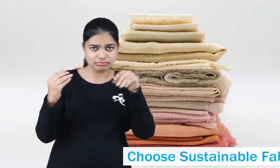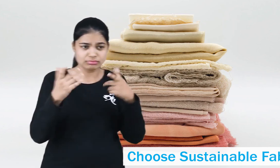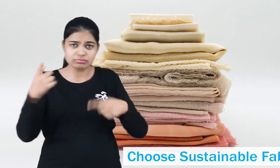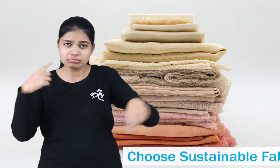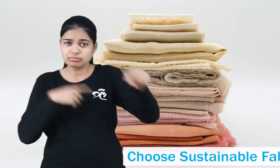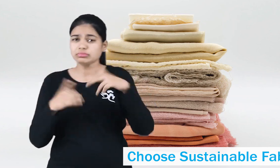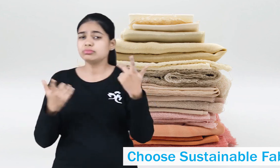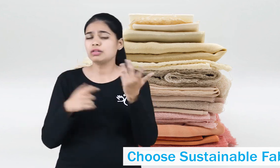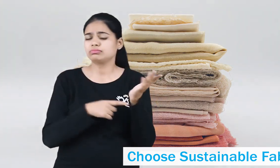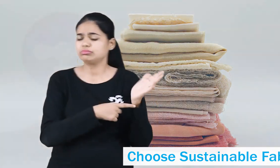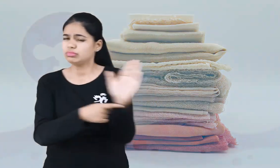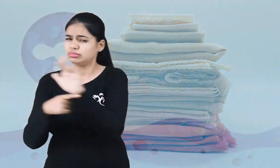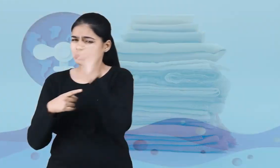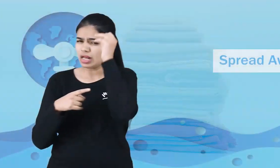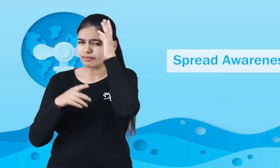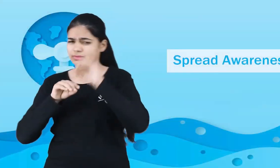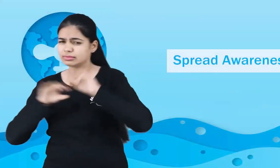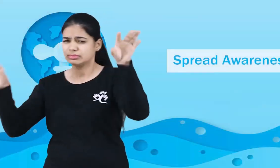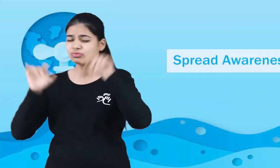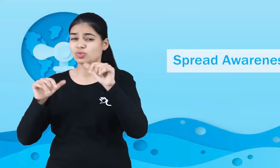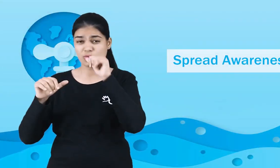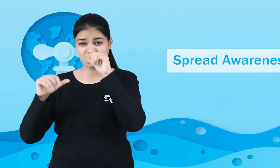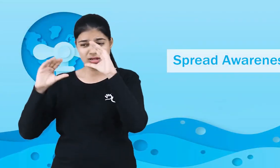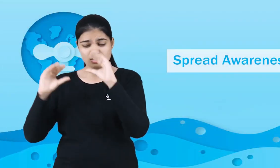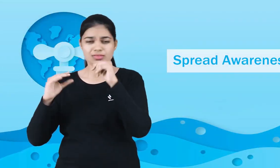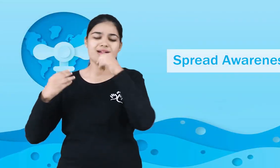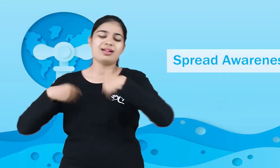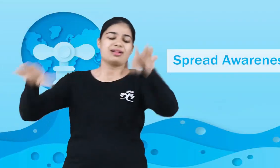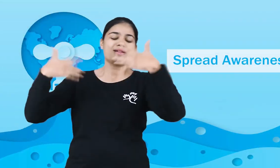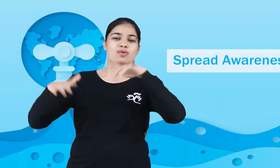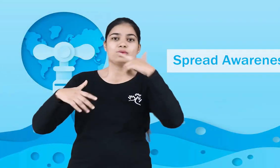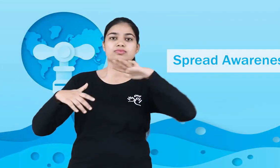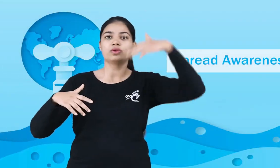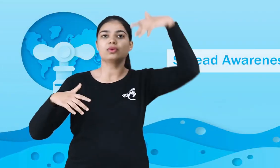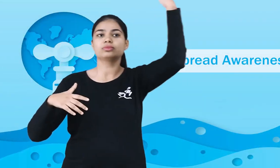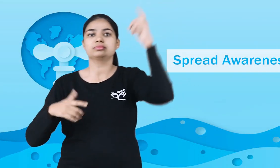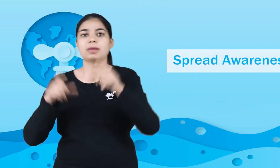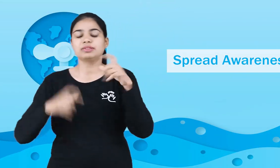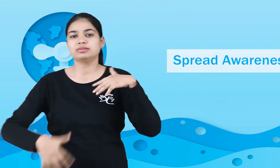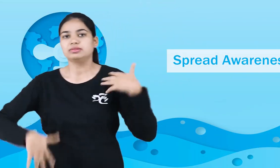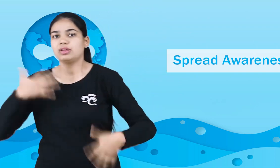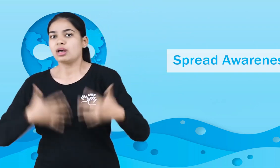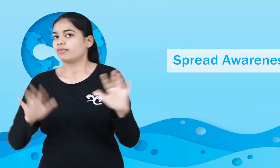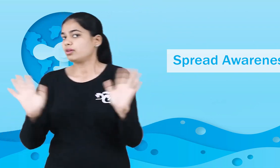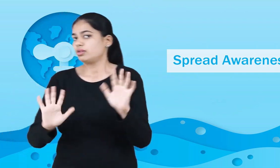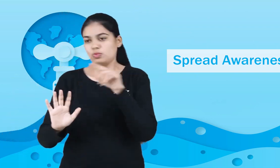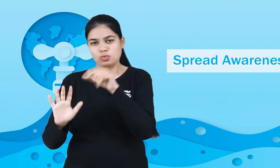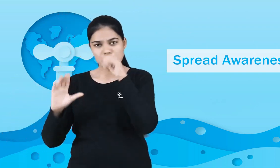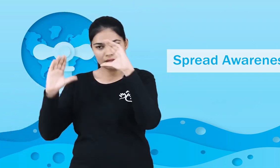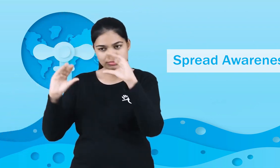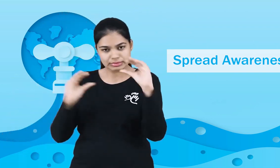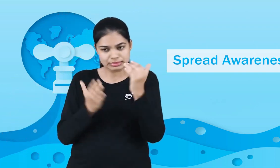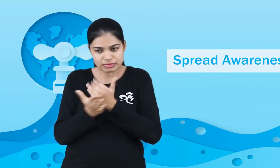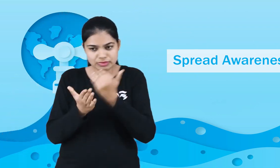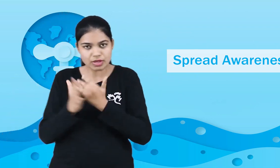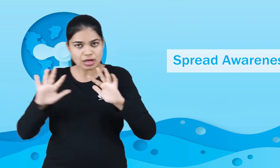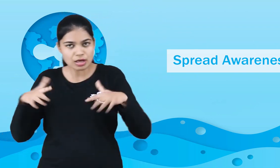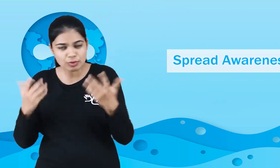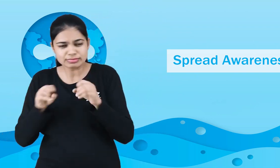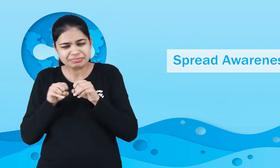using minimal water content and a good for environment can reduce the water footprint. The fourth thing we can do is spreading awareness. All these issues can be tackled if you are